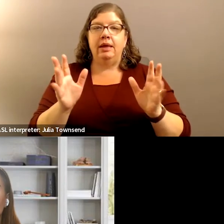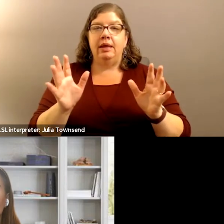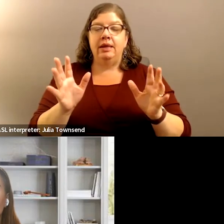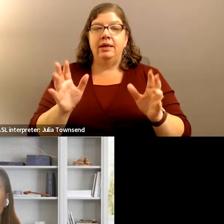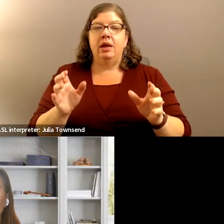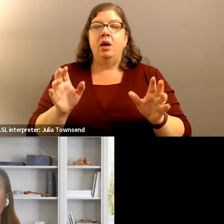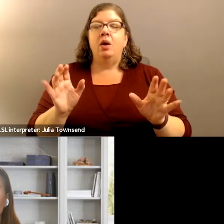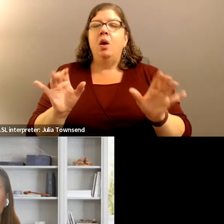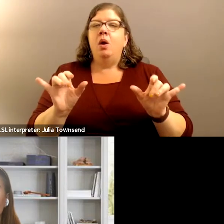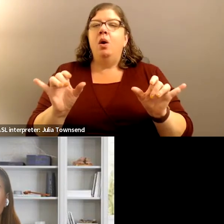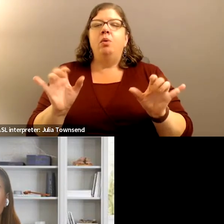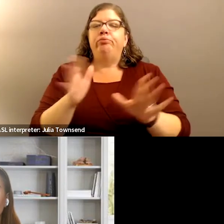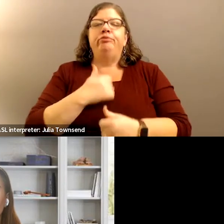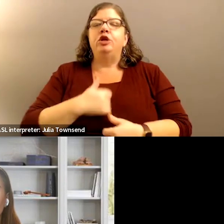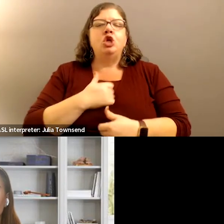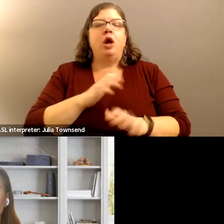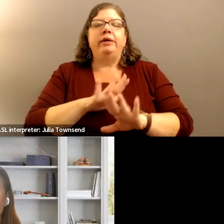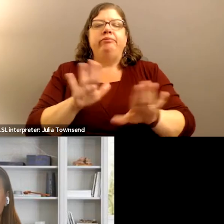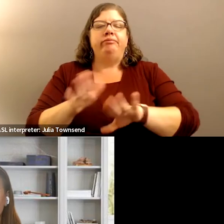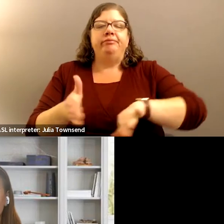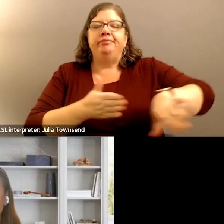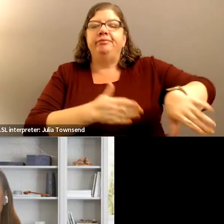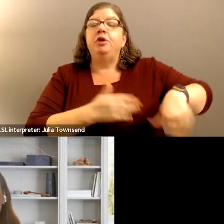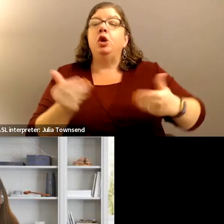Oh, okay. Okay. Apologies. Go ahead.